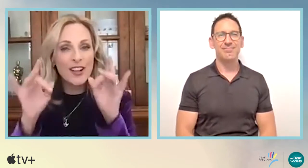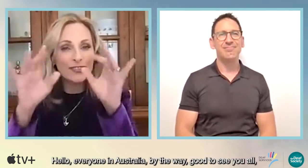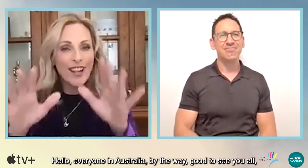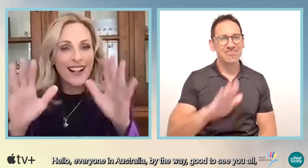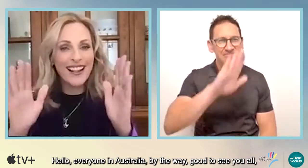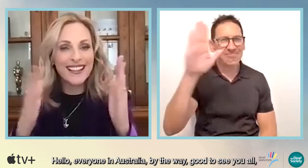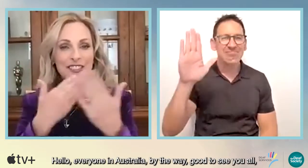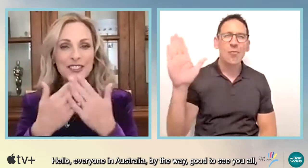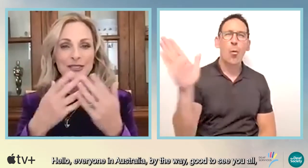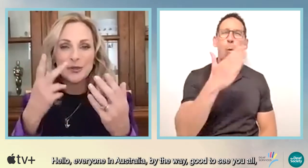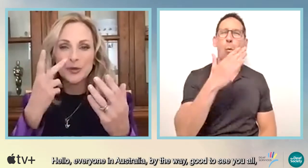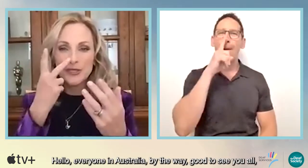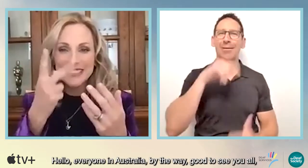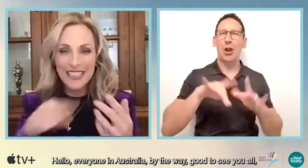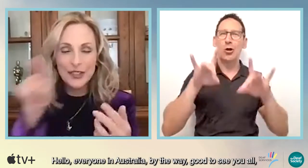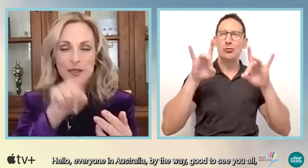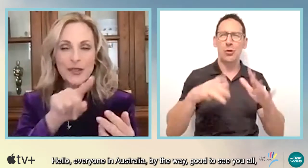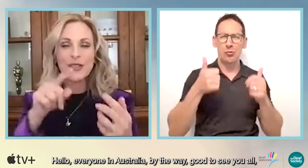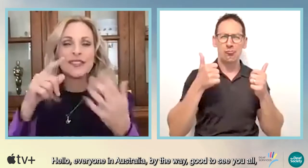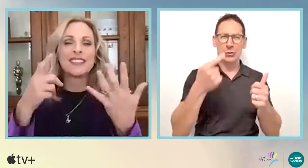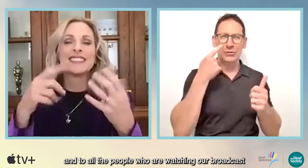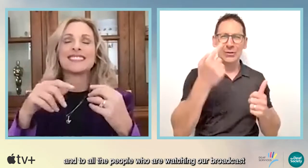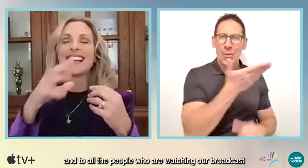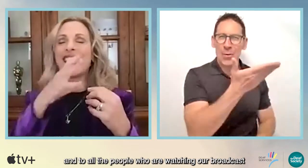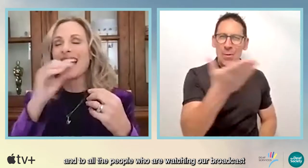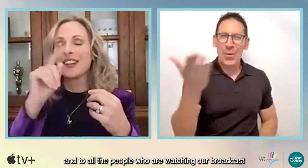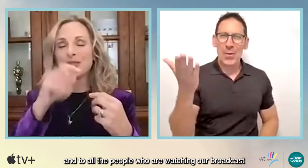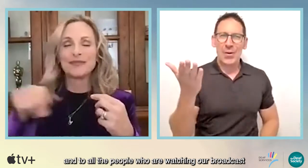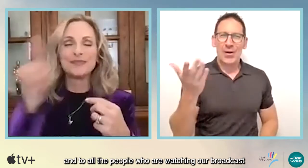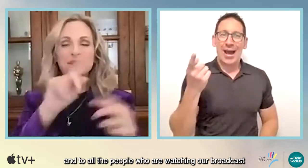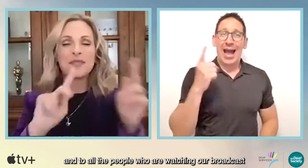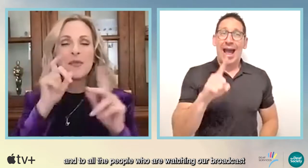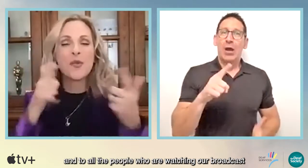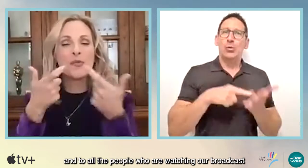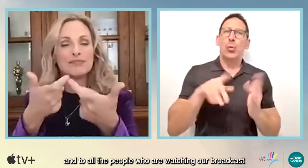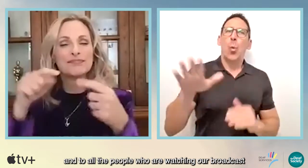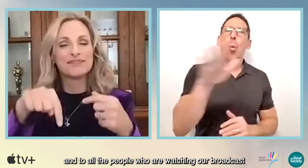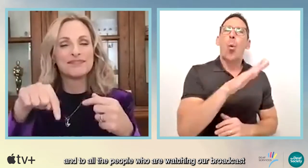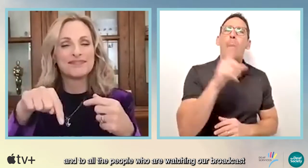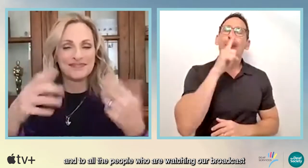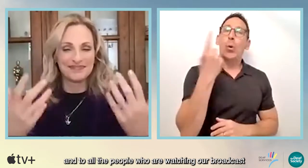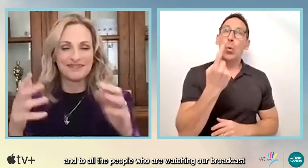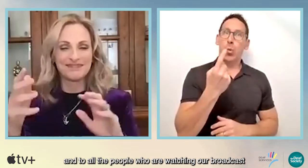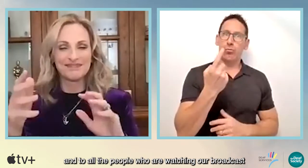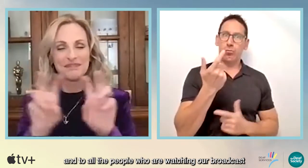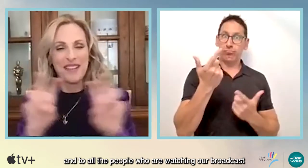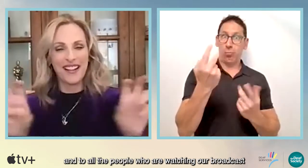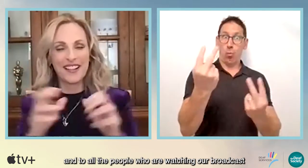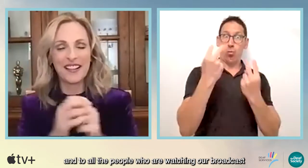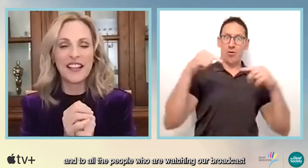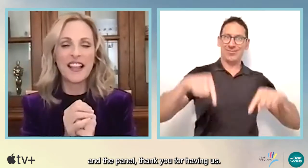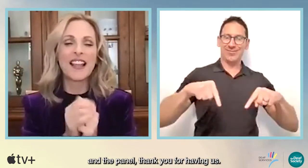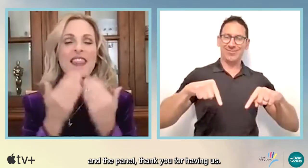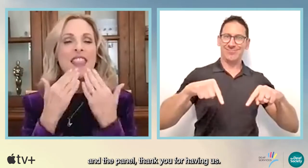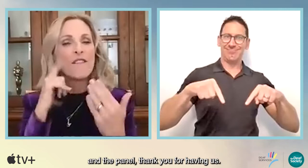Hello, everyone in Australia, by the way. Good to see you all. And to all the people who are watching our broadcast